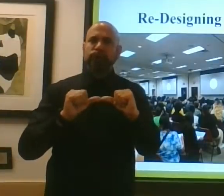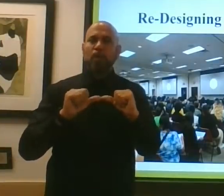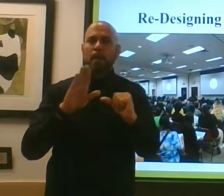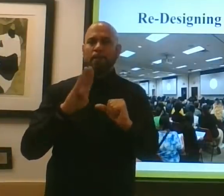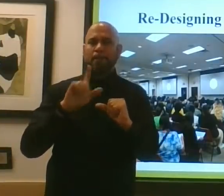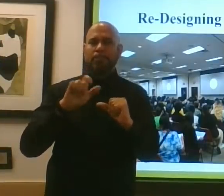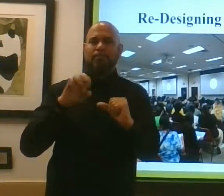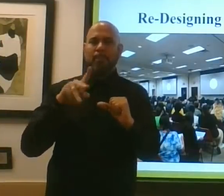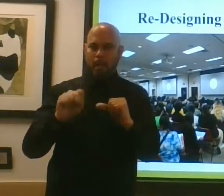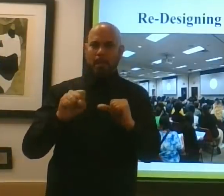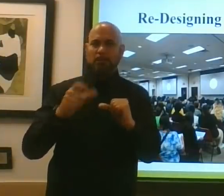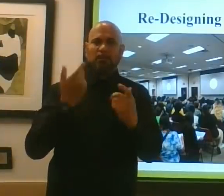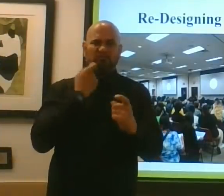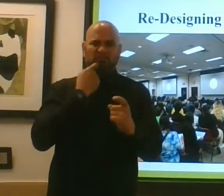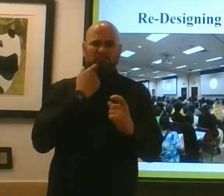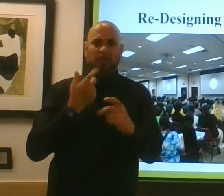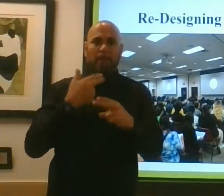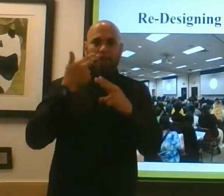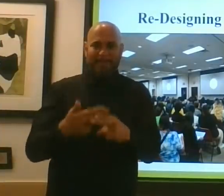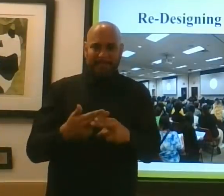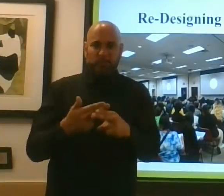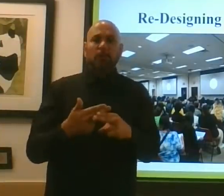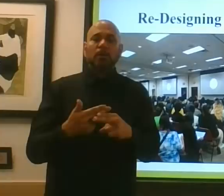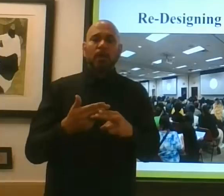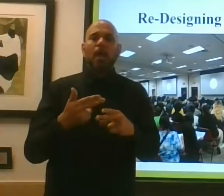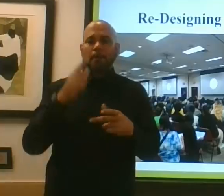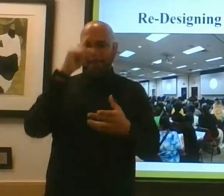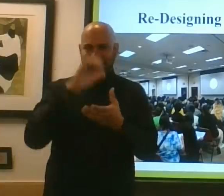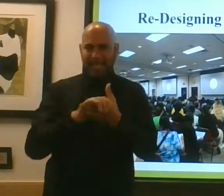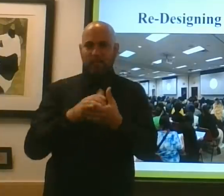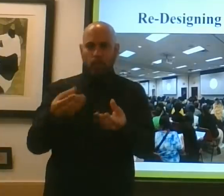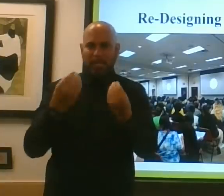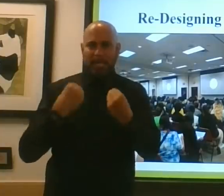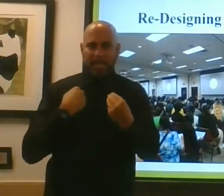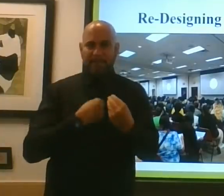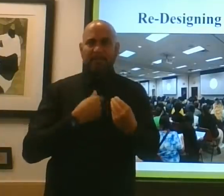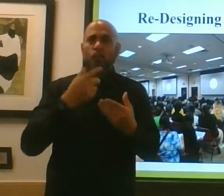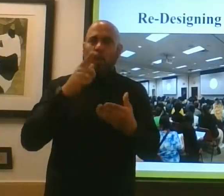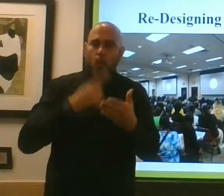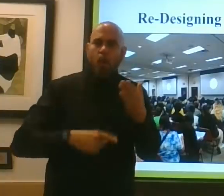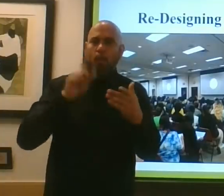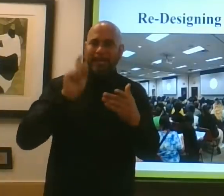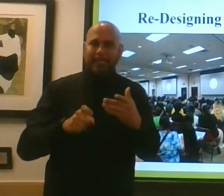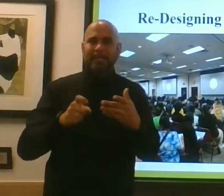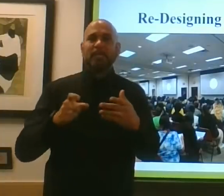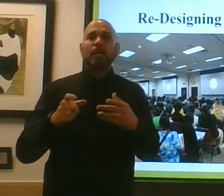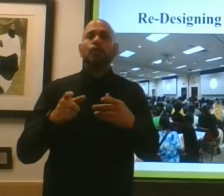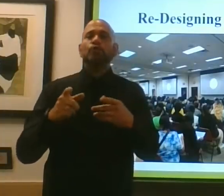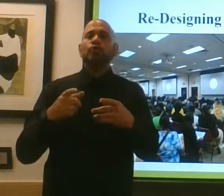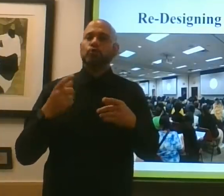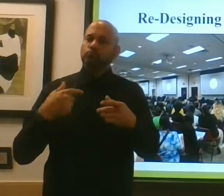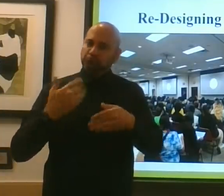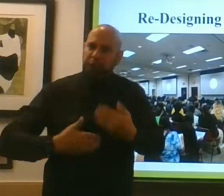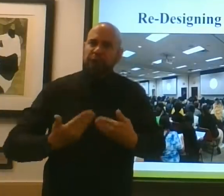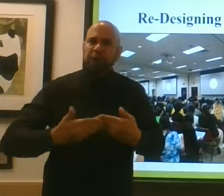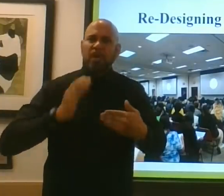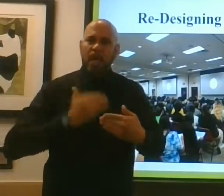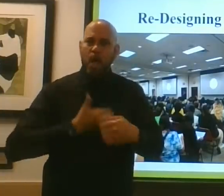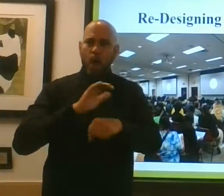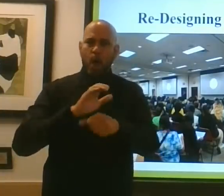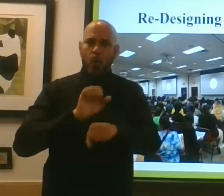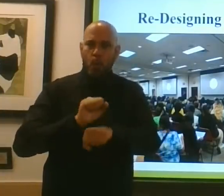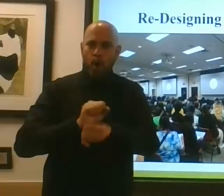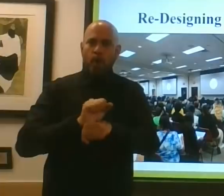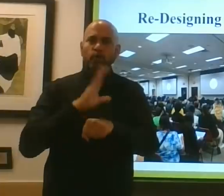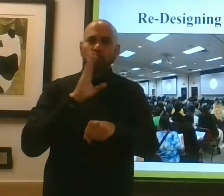blocks, as I've just mentioned, that we believe will give us the leverage that we need in order to accelerate our work to be